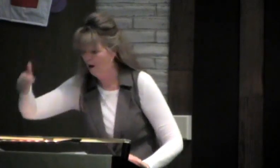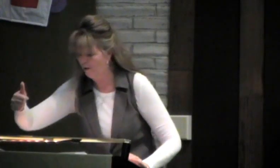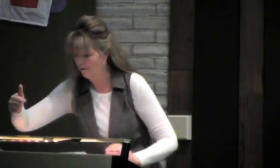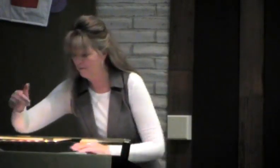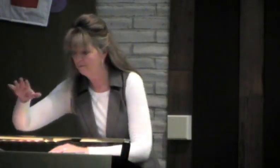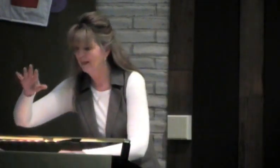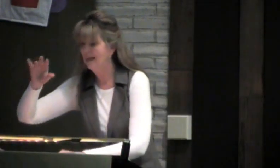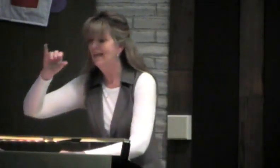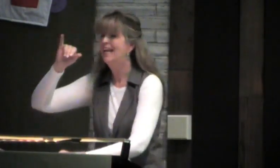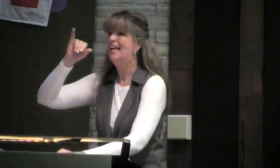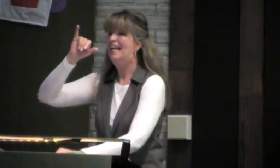and tomorrow.